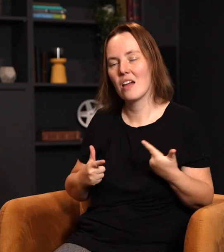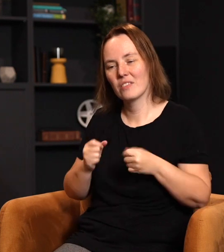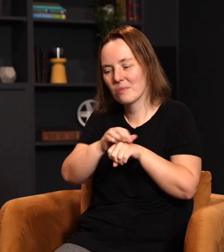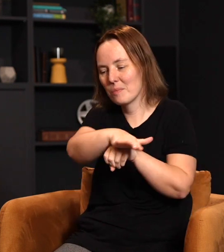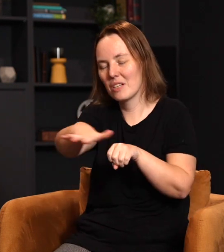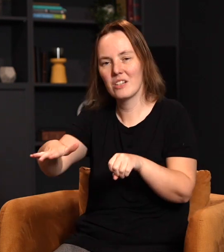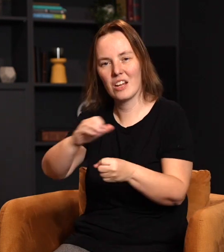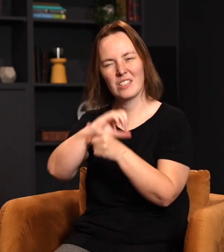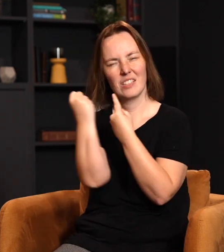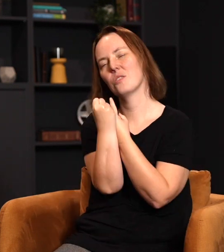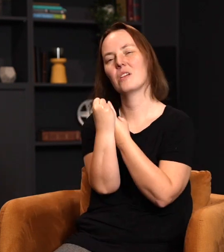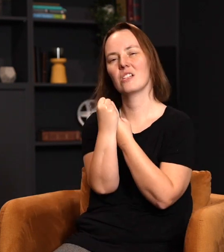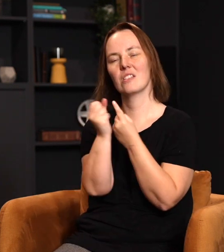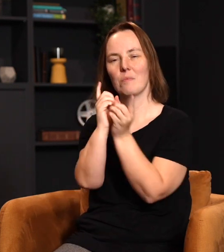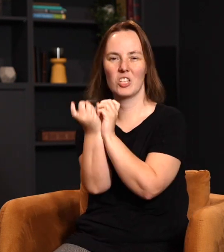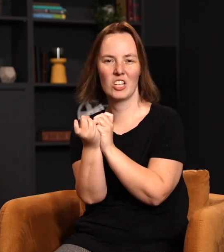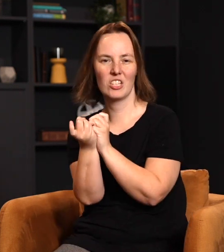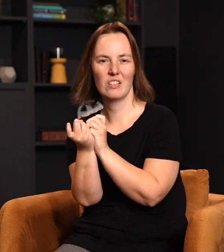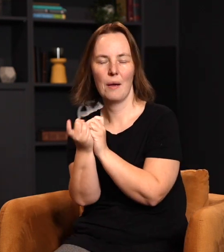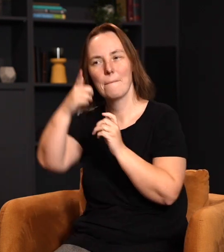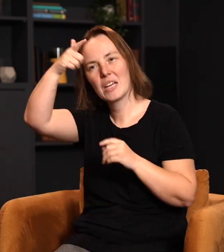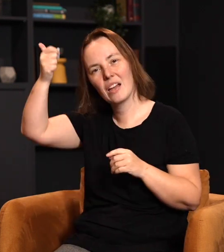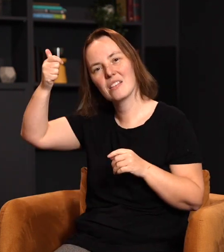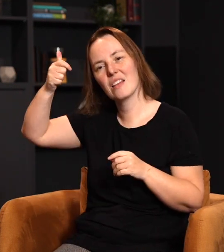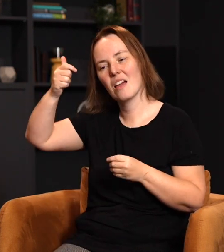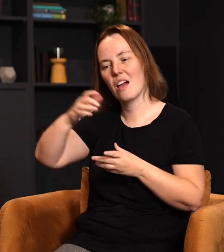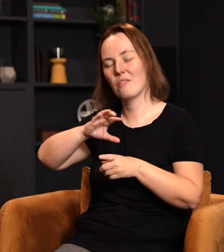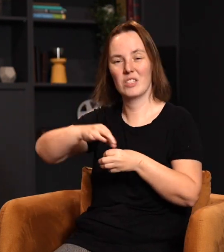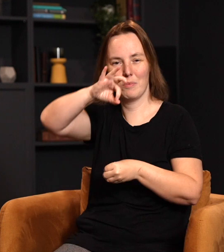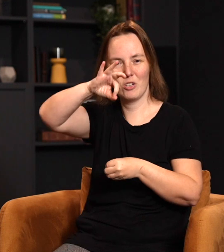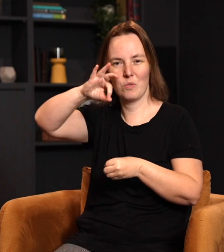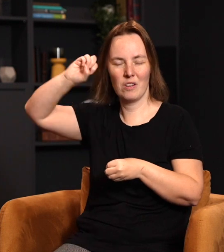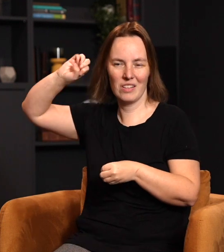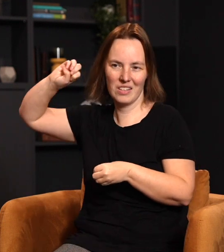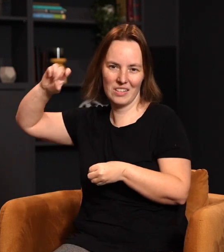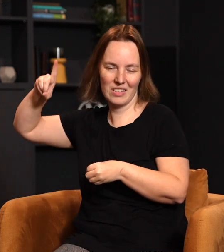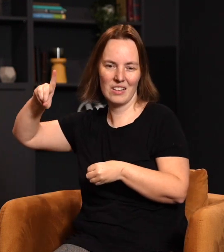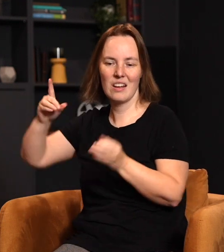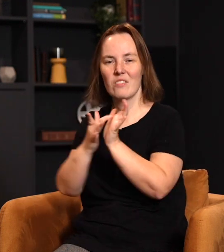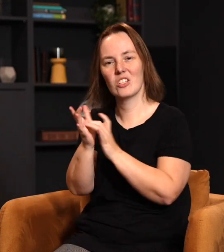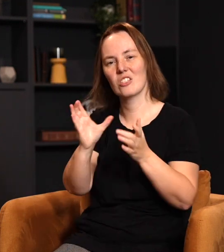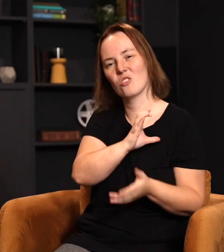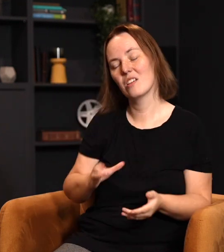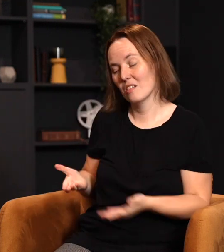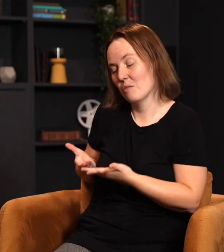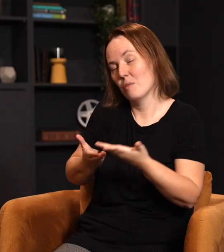Lives can be touched. Situations, environments can be changed because of the spiritual seed of Jesus Christ that we carry within